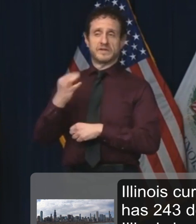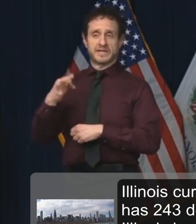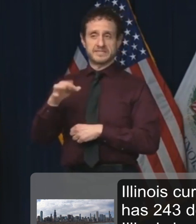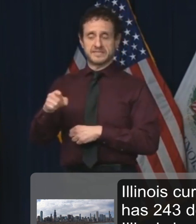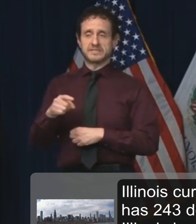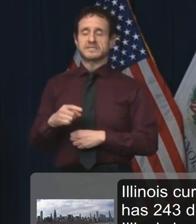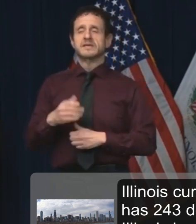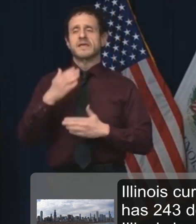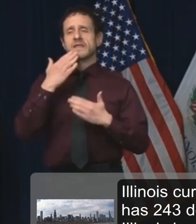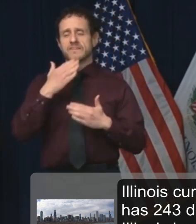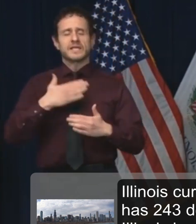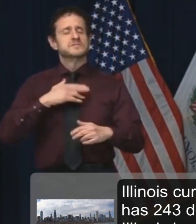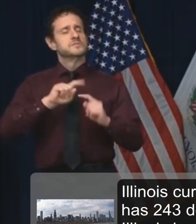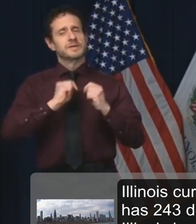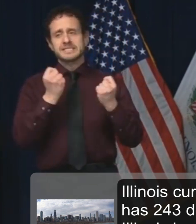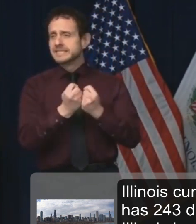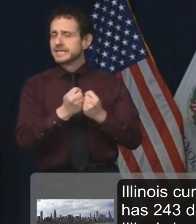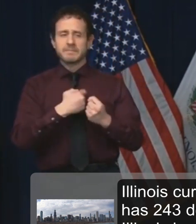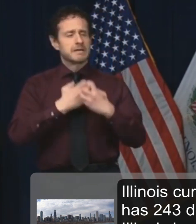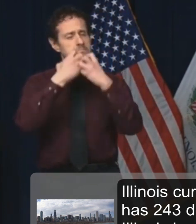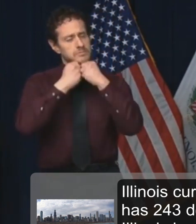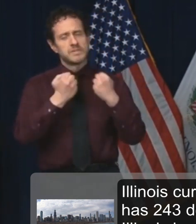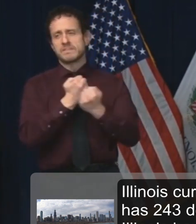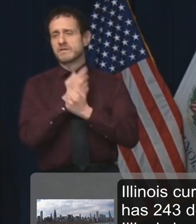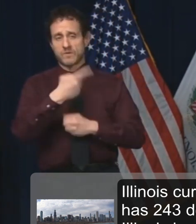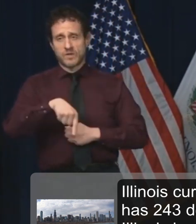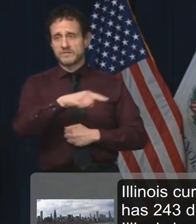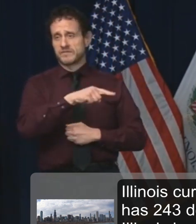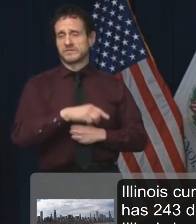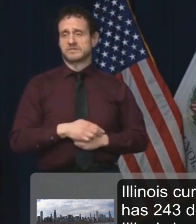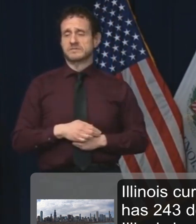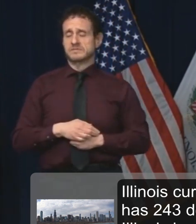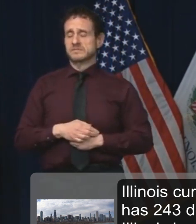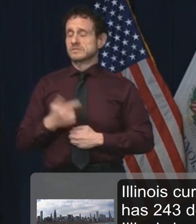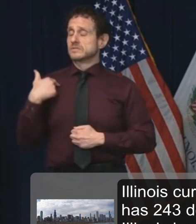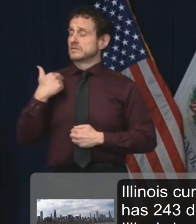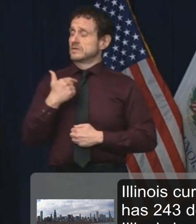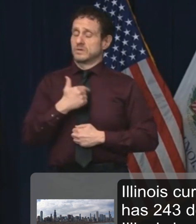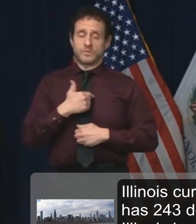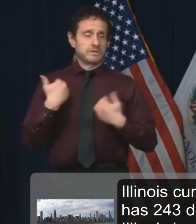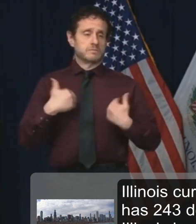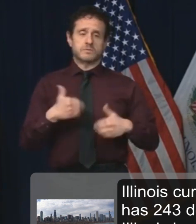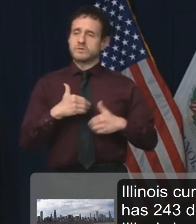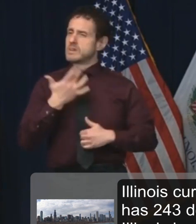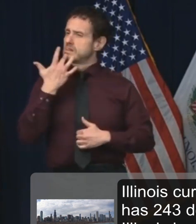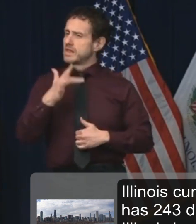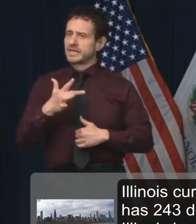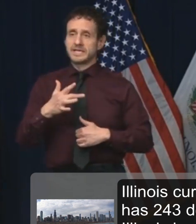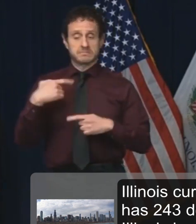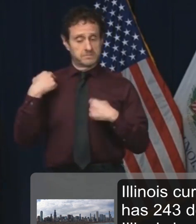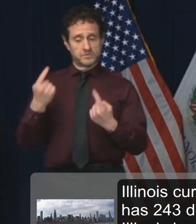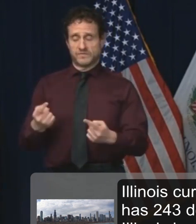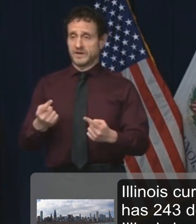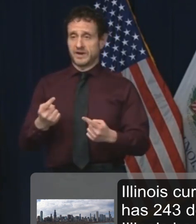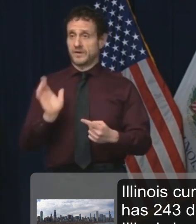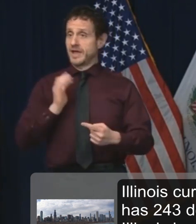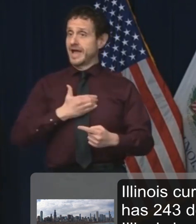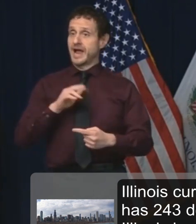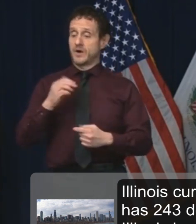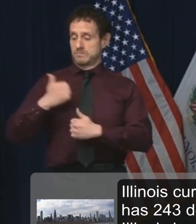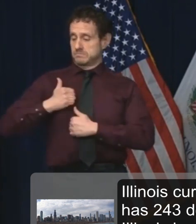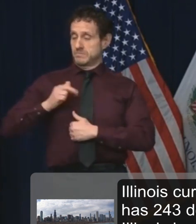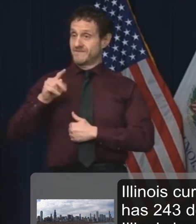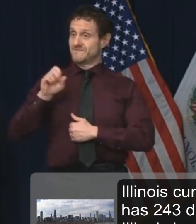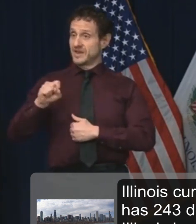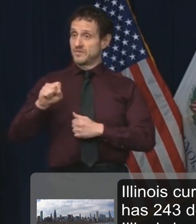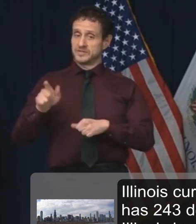IDVA, I love you all. We are grateful to have no known cases to date at